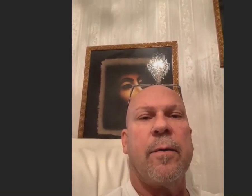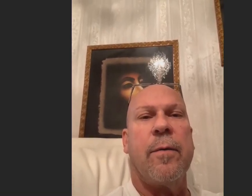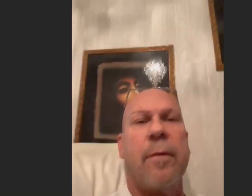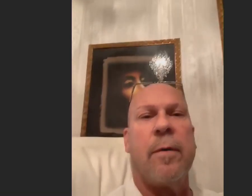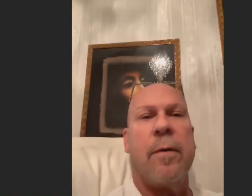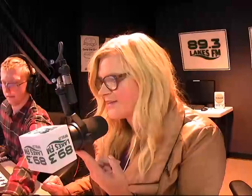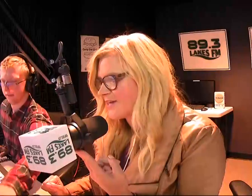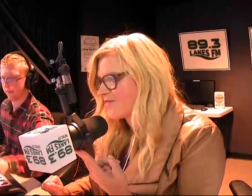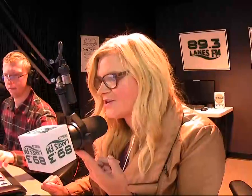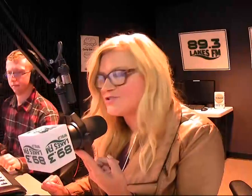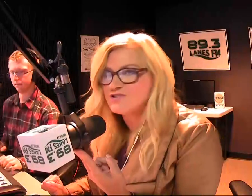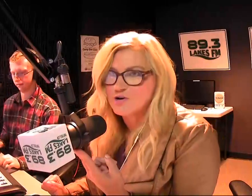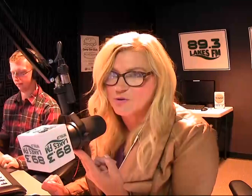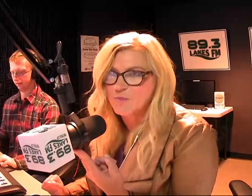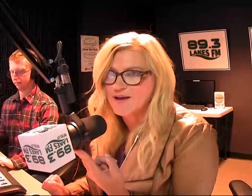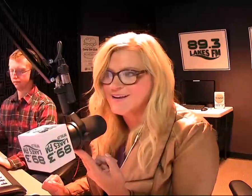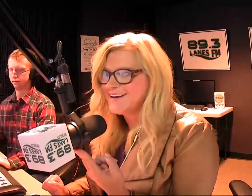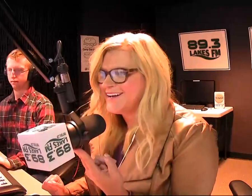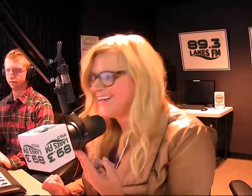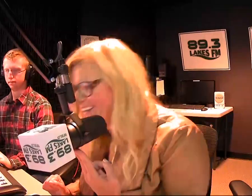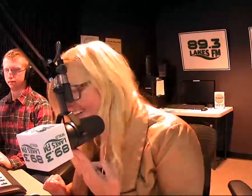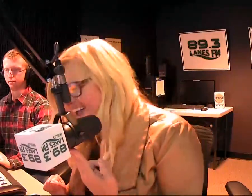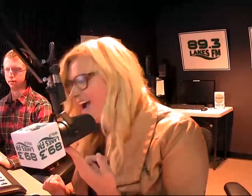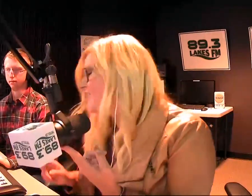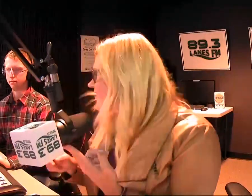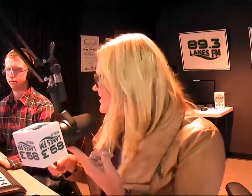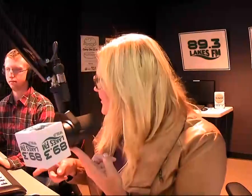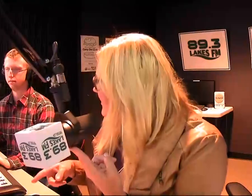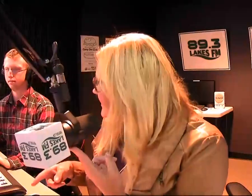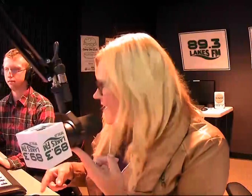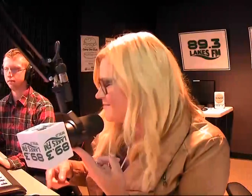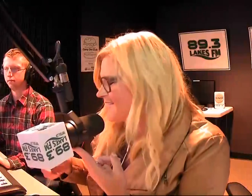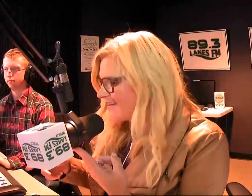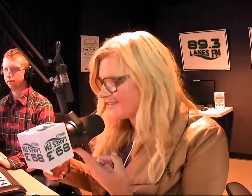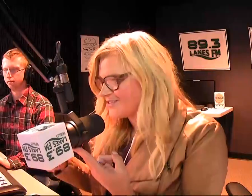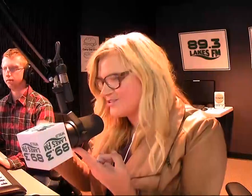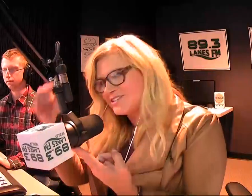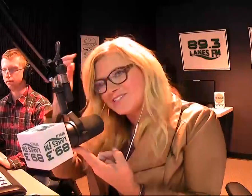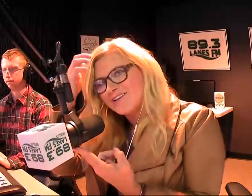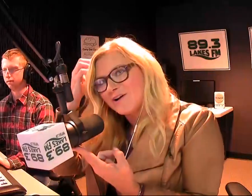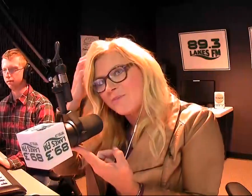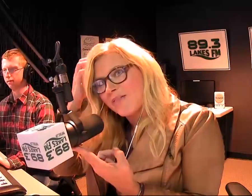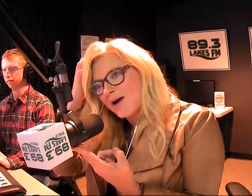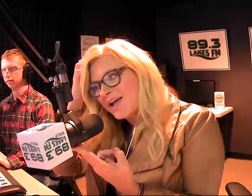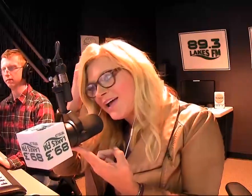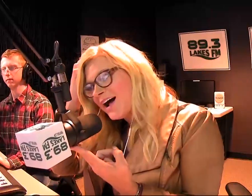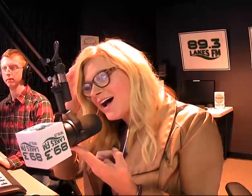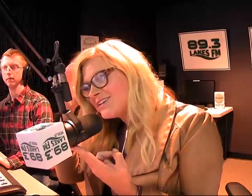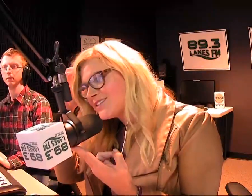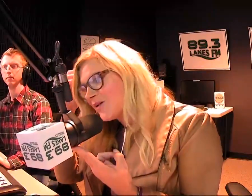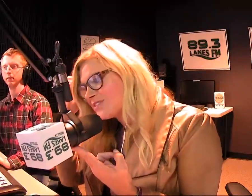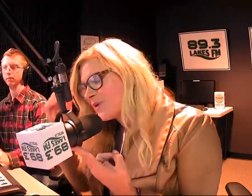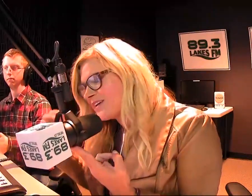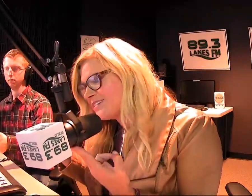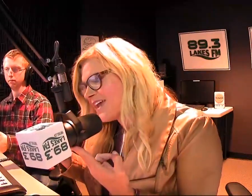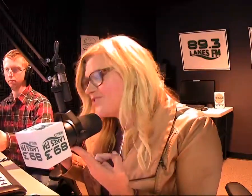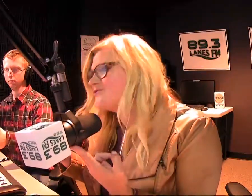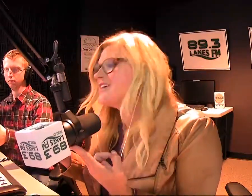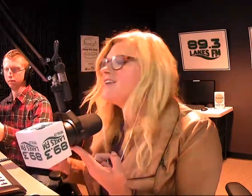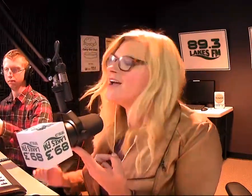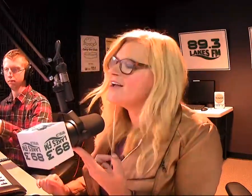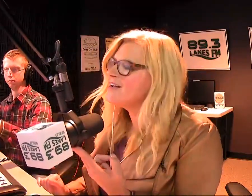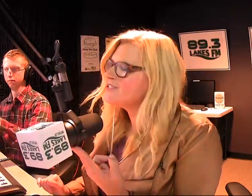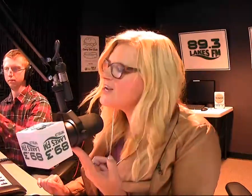we're all learning to navigate the Zoom. I've done this so many times, Tyler, too, just so you know, by the way. So as we